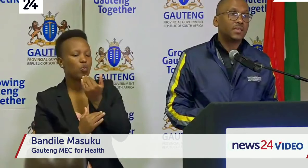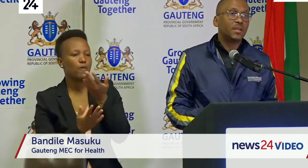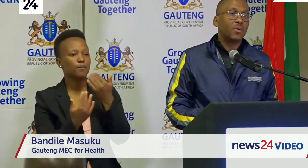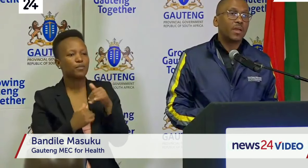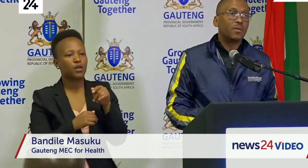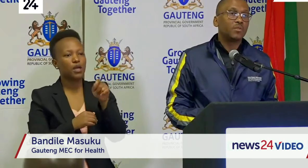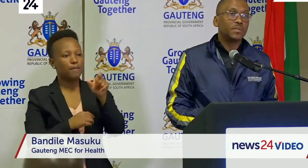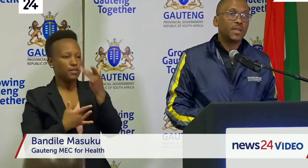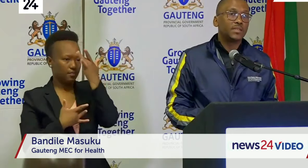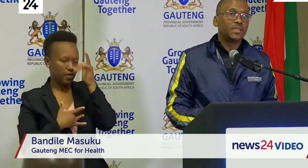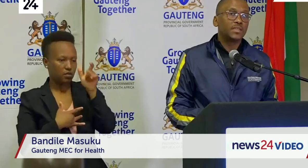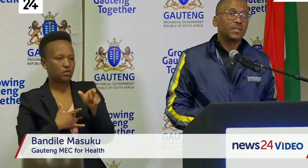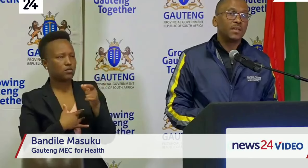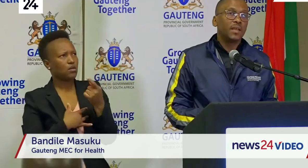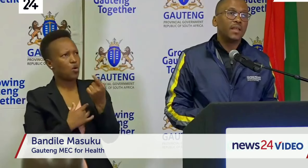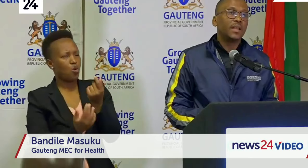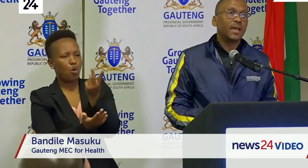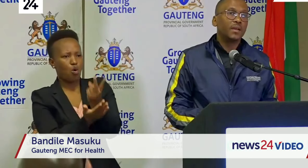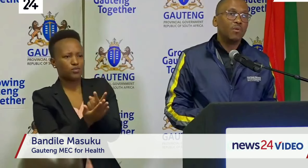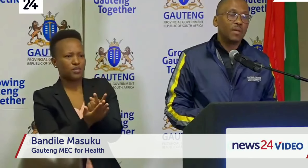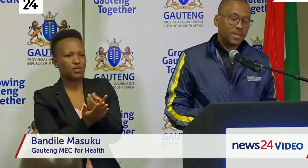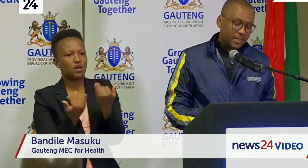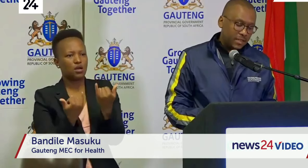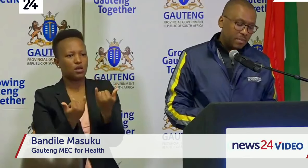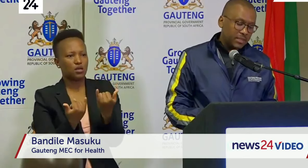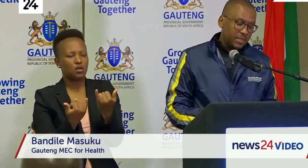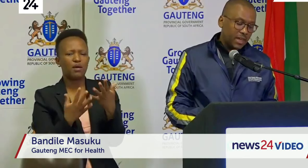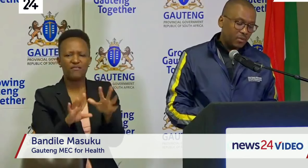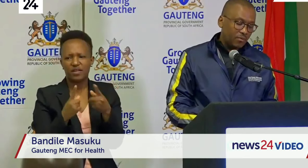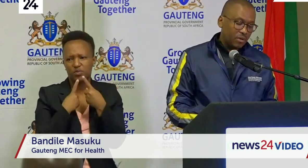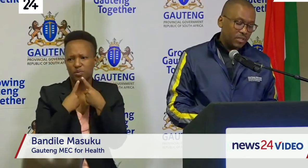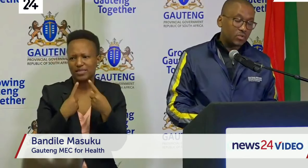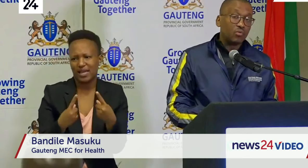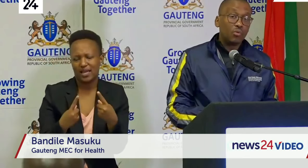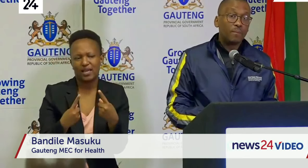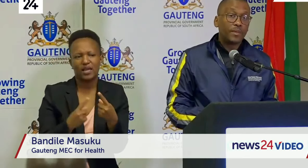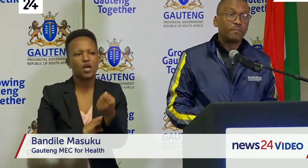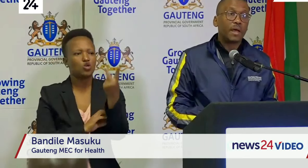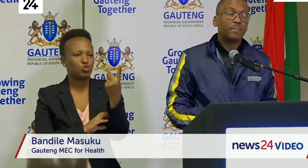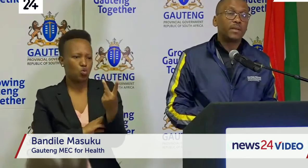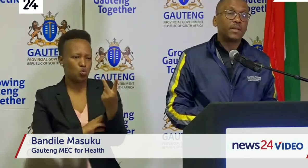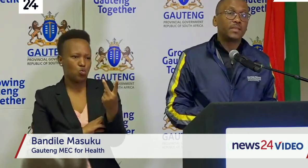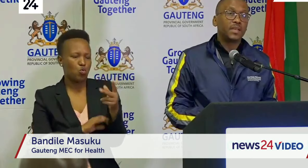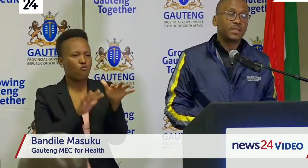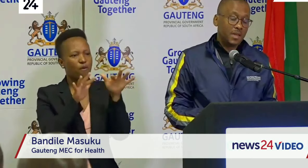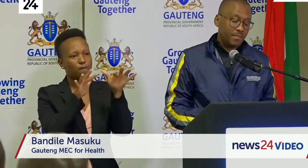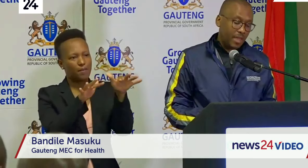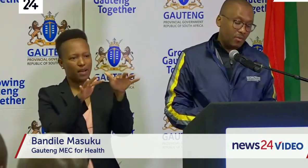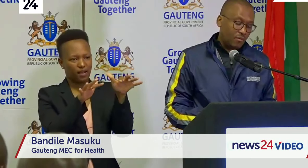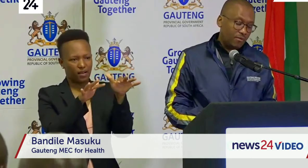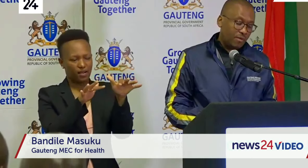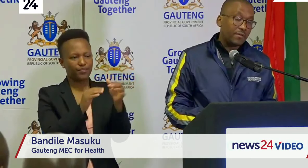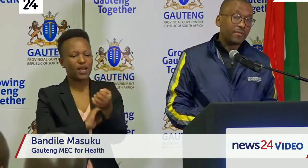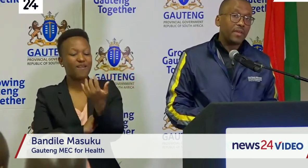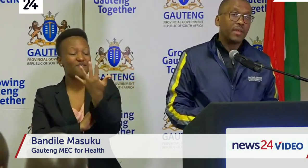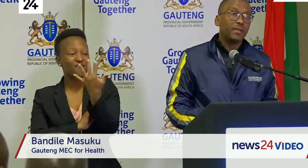that require hospitalization at the current moment I did mention that we've got two in public sector and